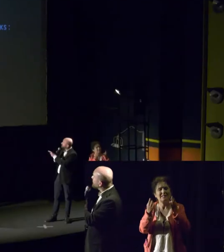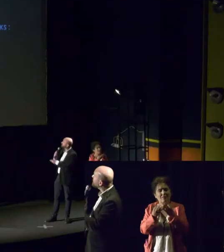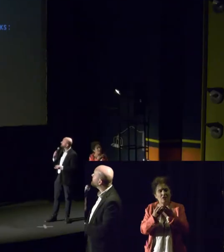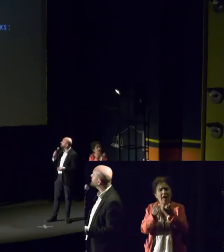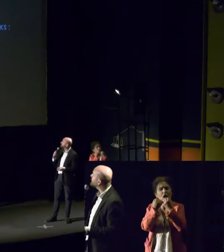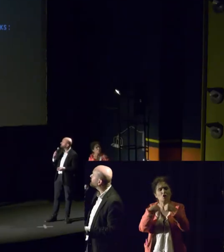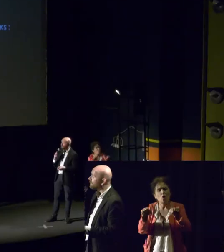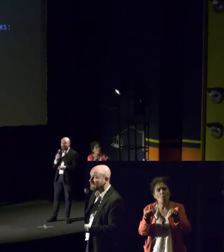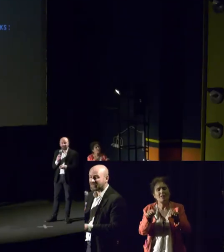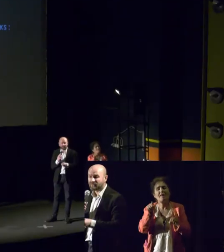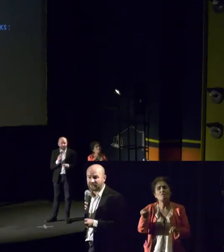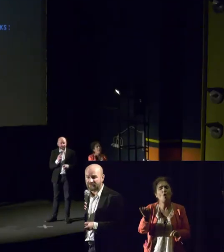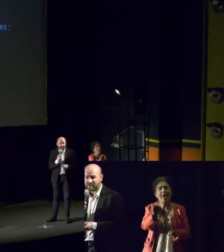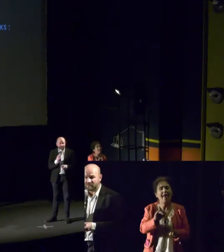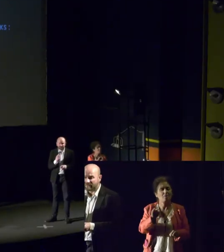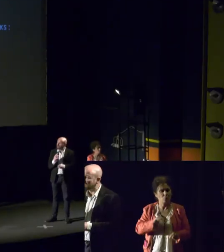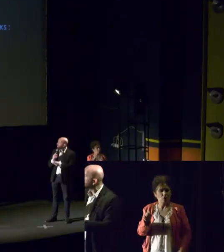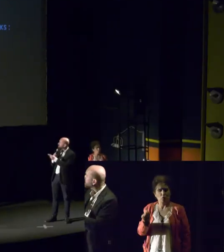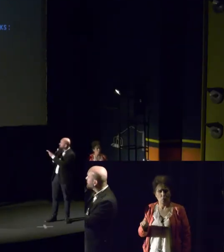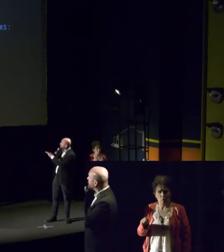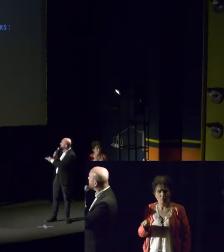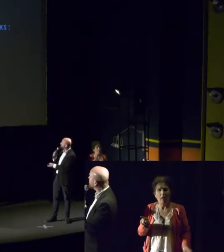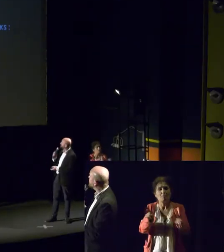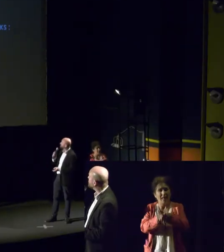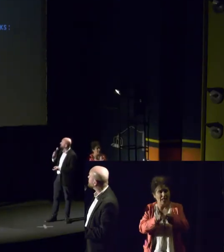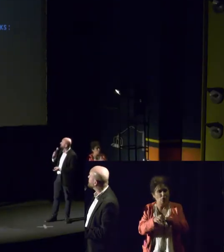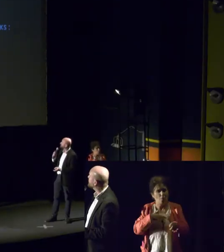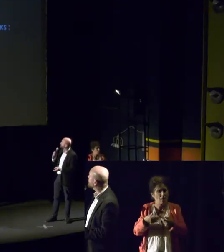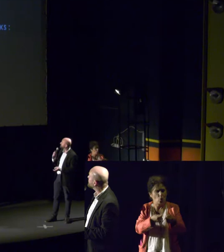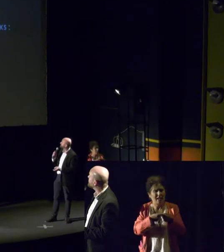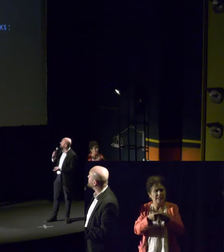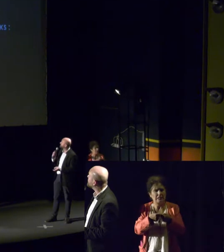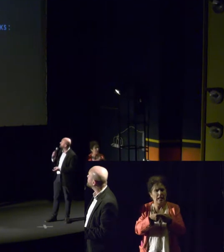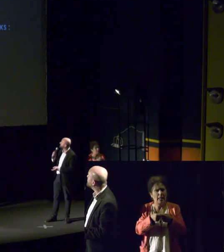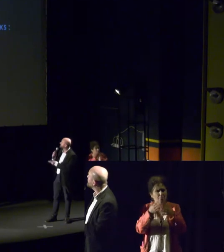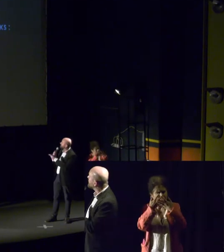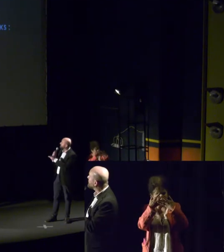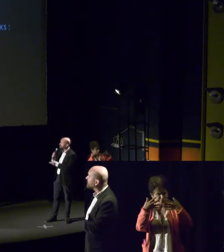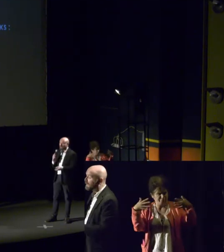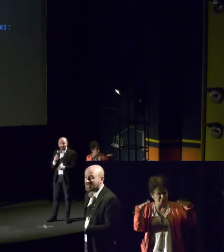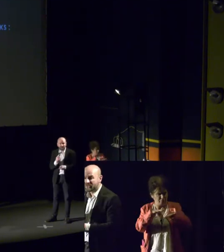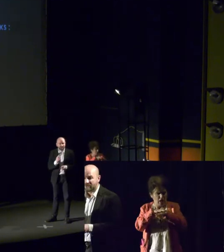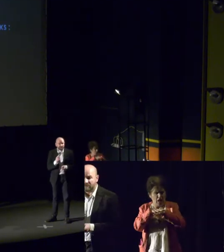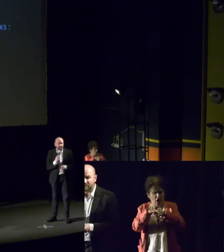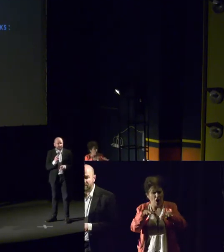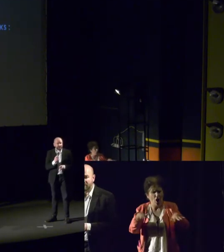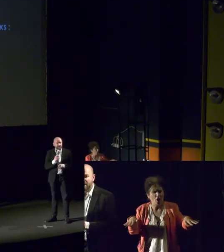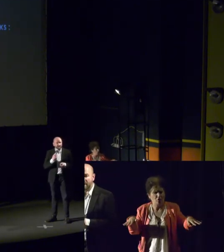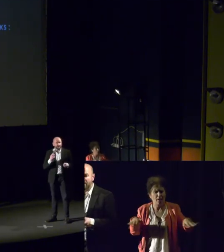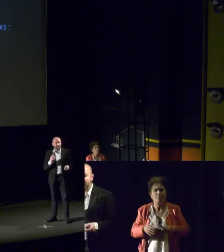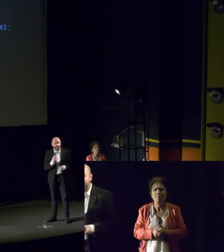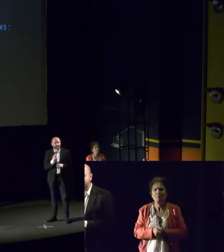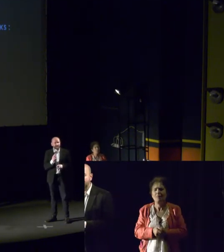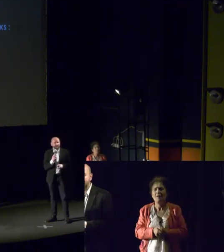We also see that they have organized transnationally some of the most important networks that we see are Agenda Europe,